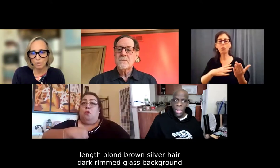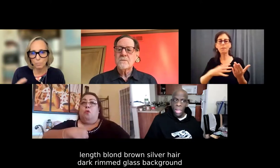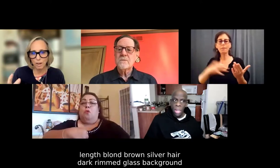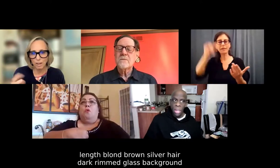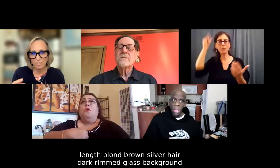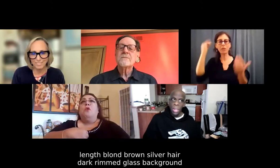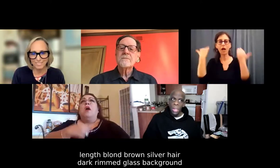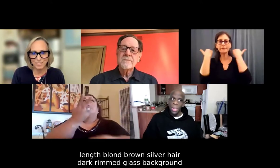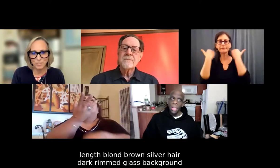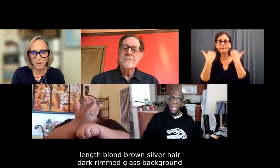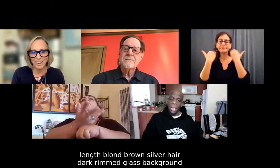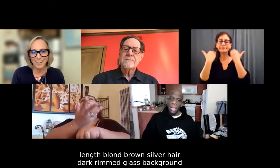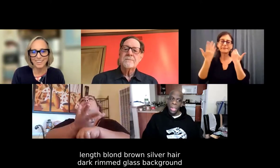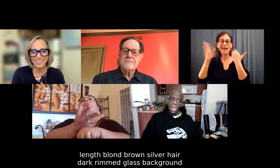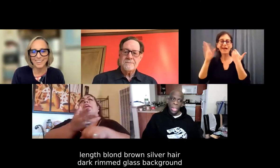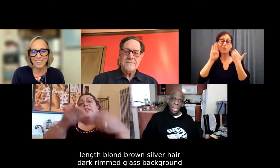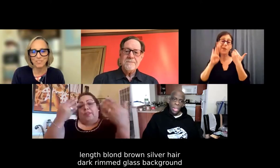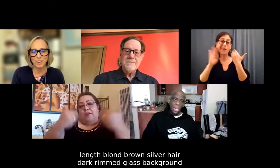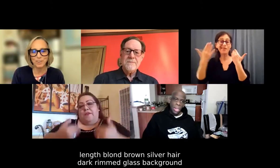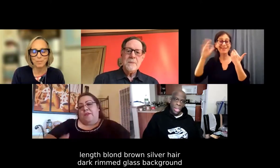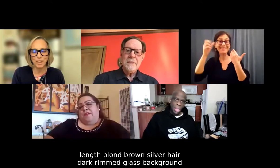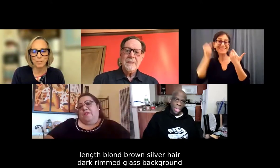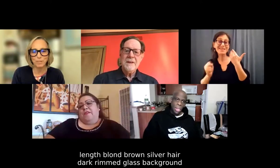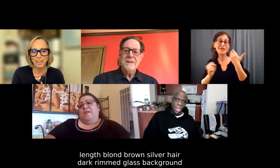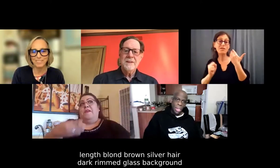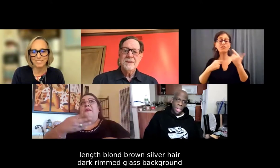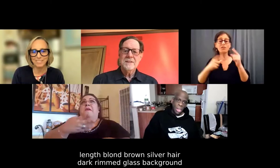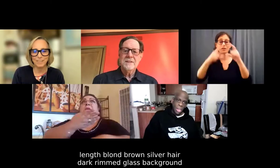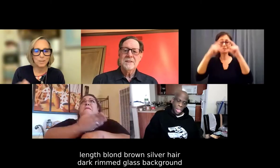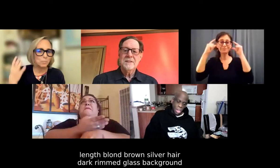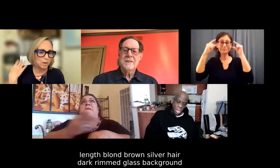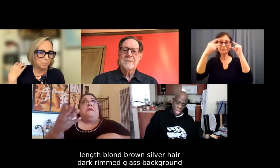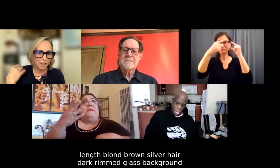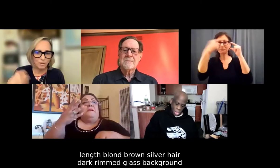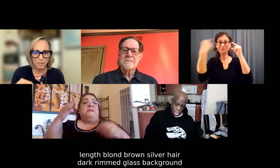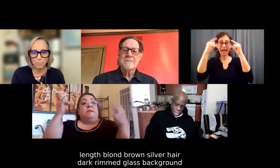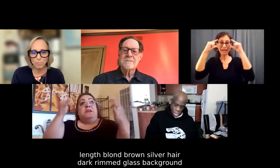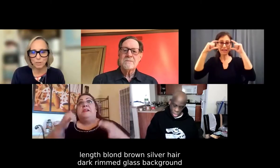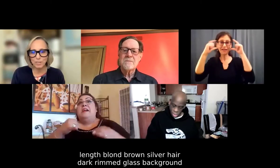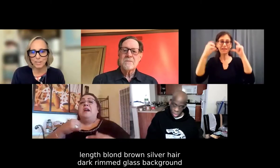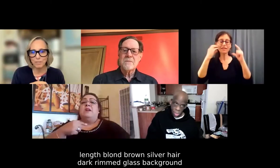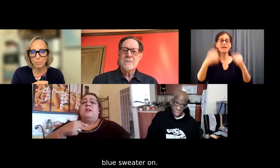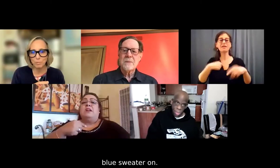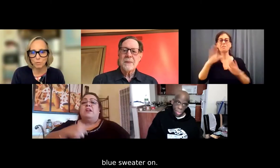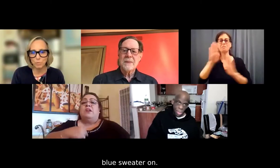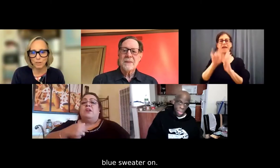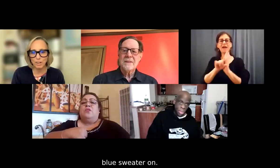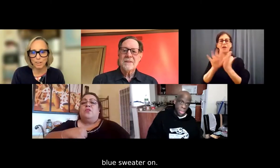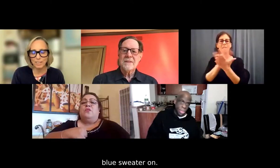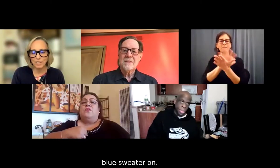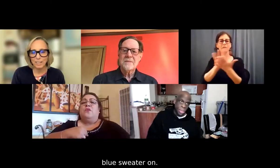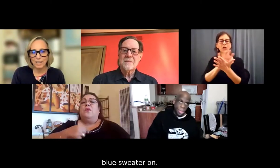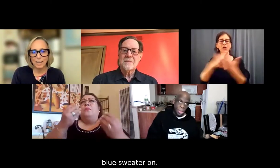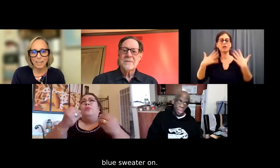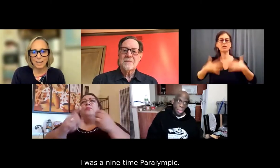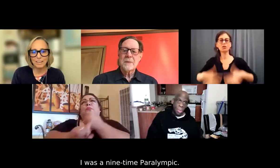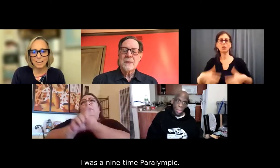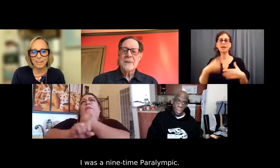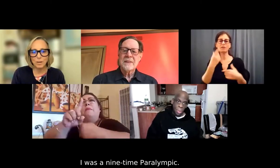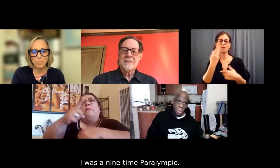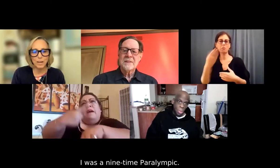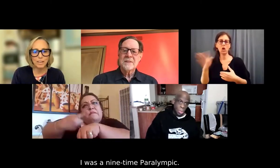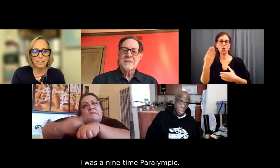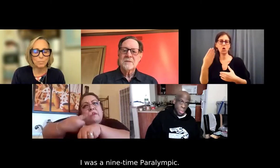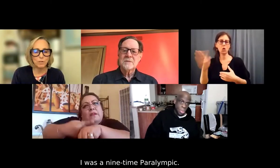blonde, brown, silver hair, and I have dark black rimmed glasses. My background is blurred, and I have a blue sweater on. And